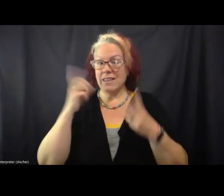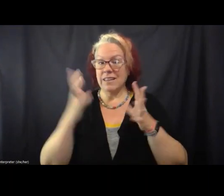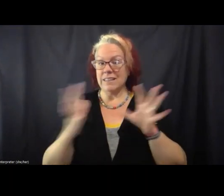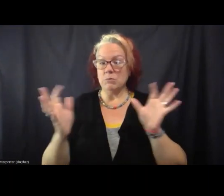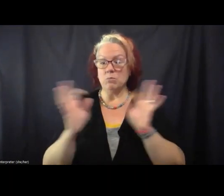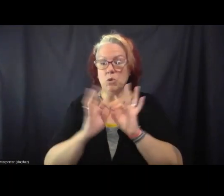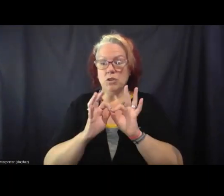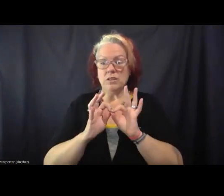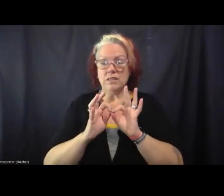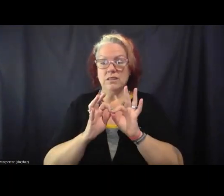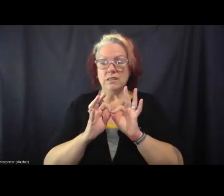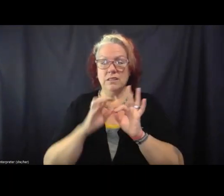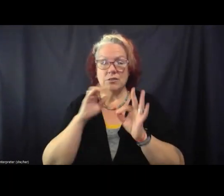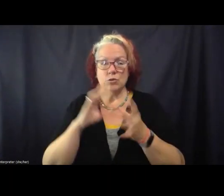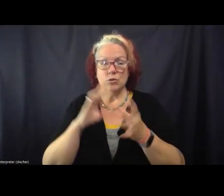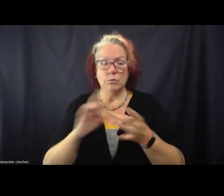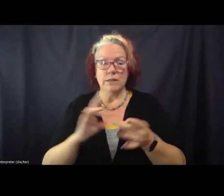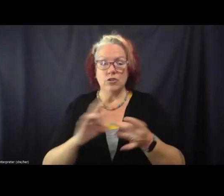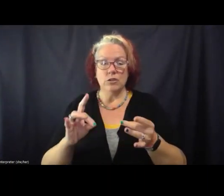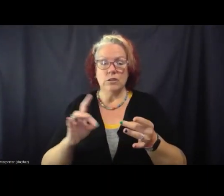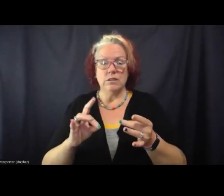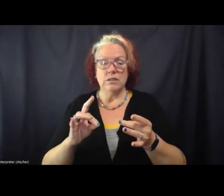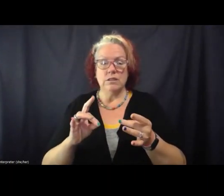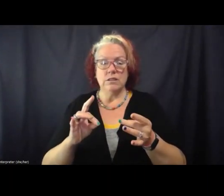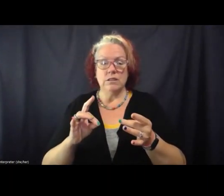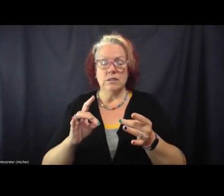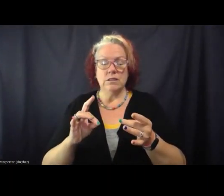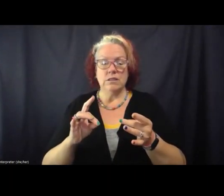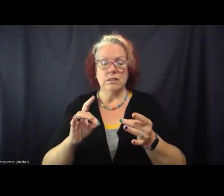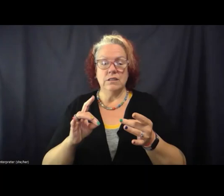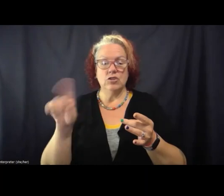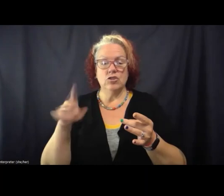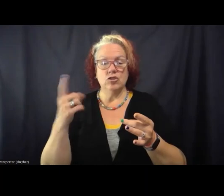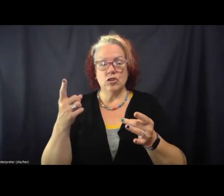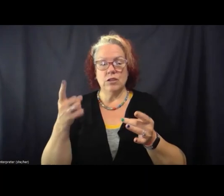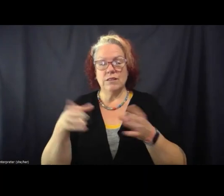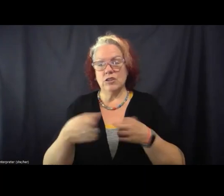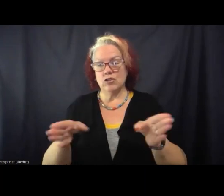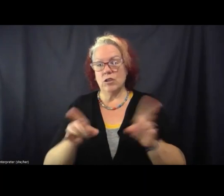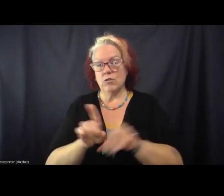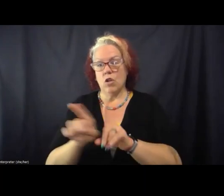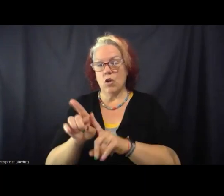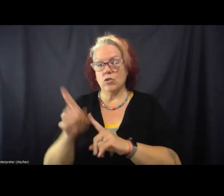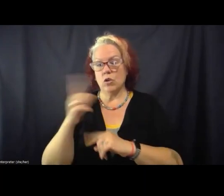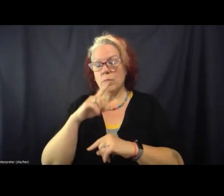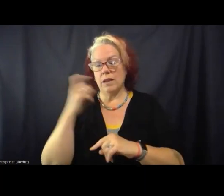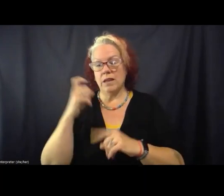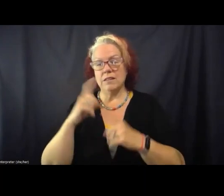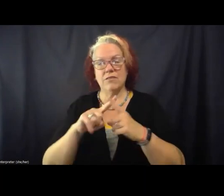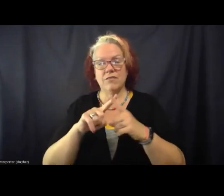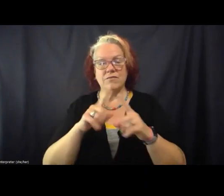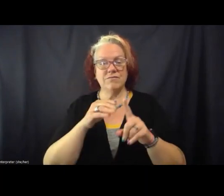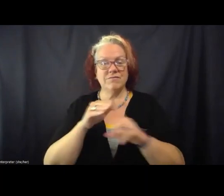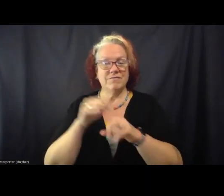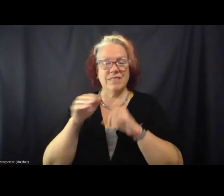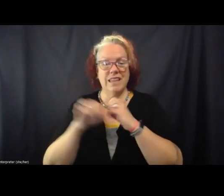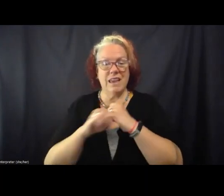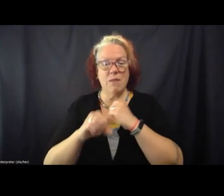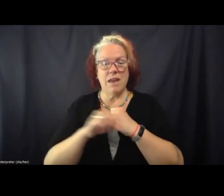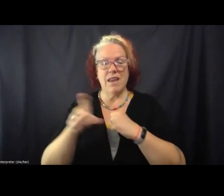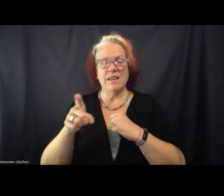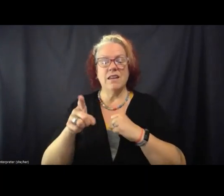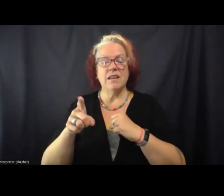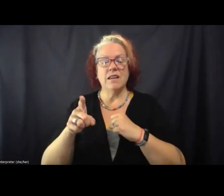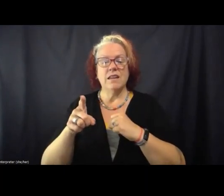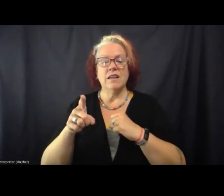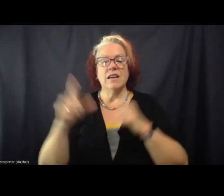mention, just in general, and also because of the campaign, is the decline, the real like rapid